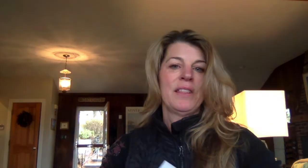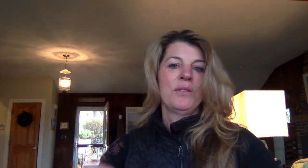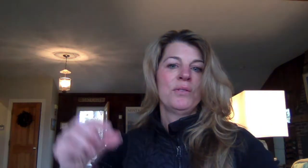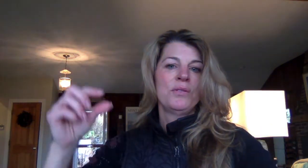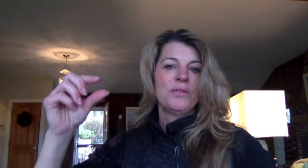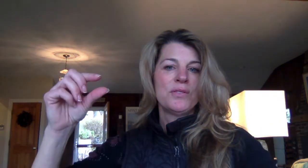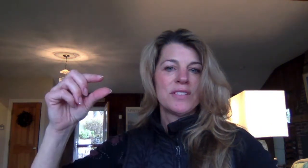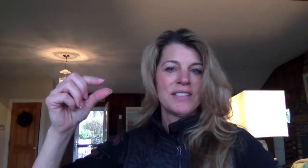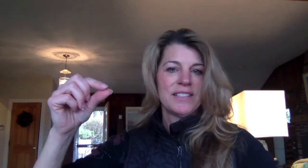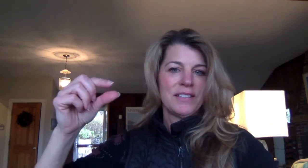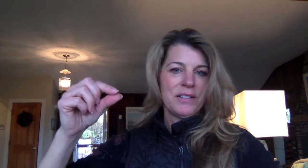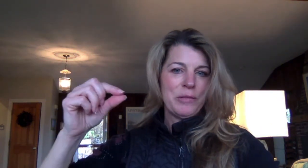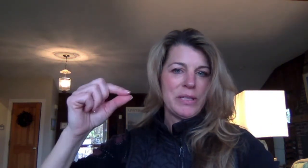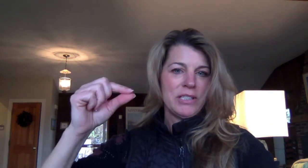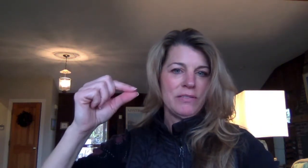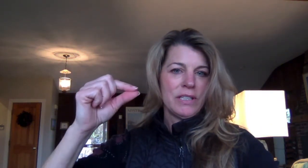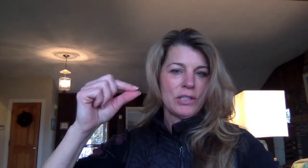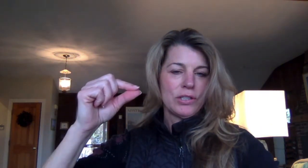those are the pinchy fingers